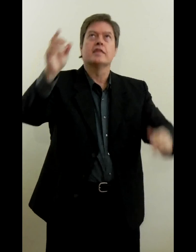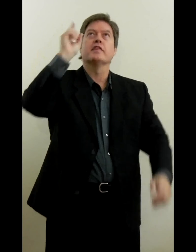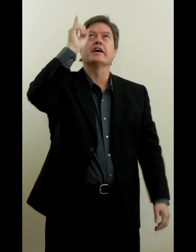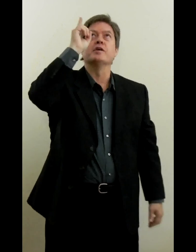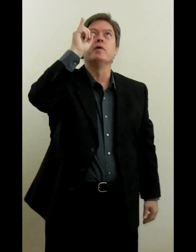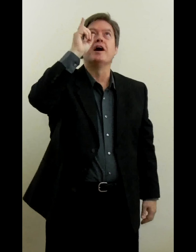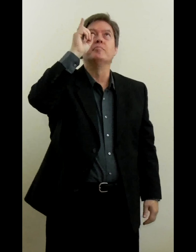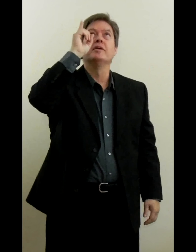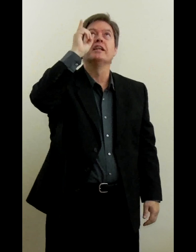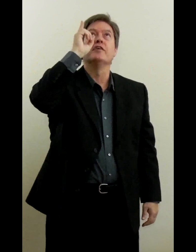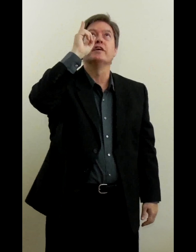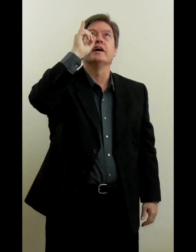Thanks, Bob. Love ya.